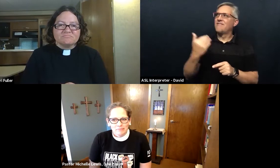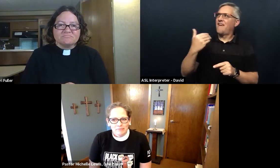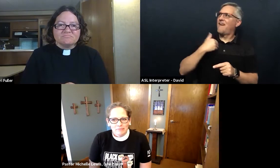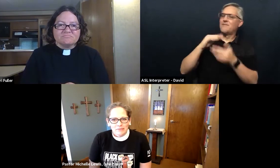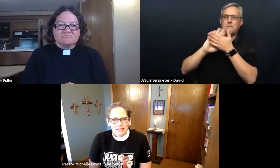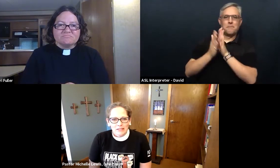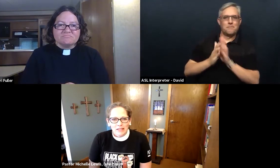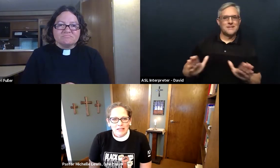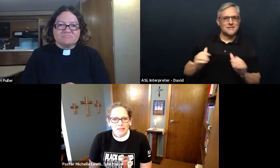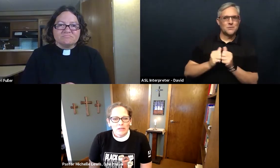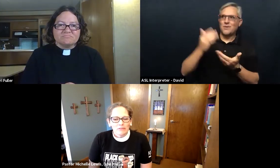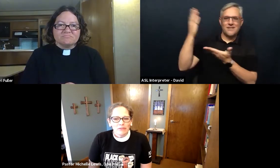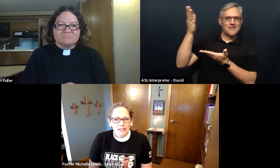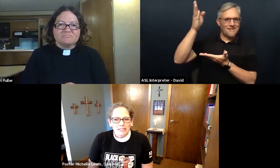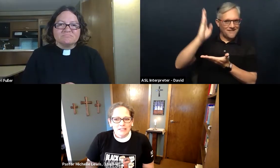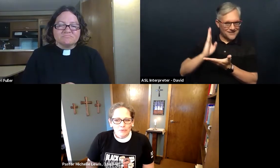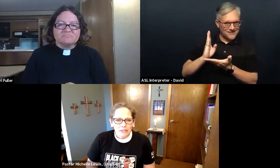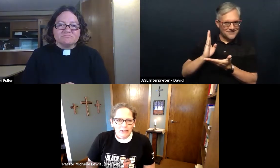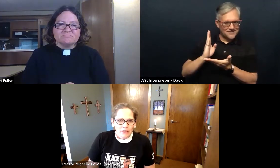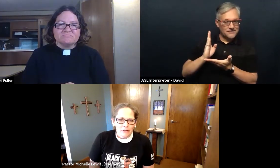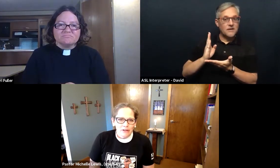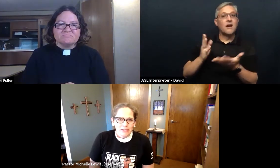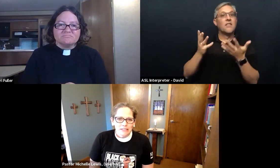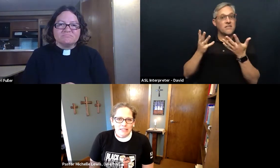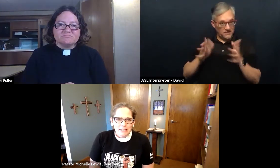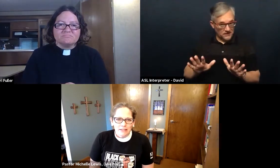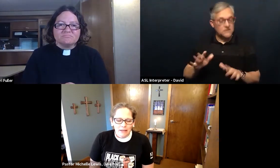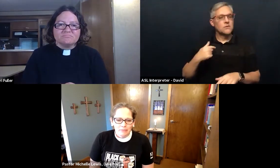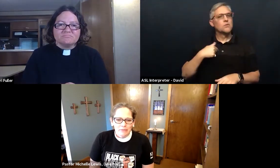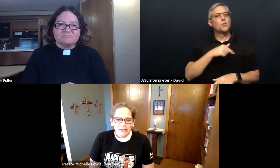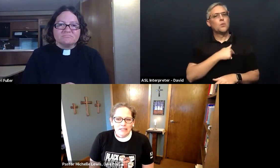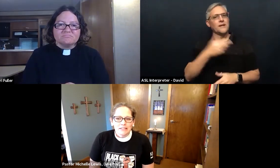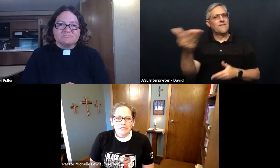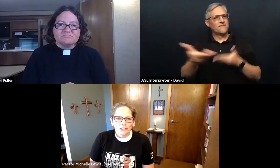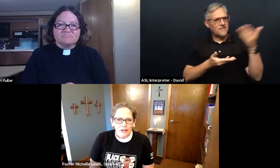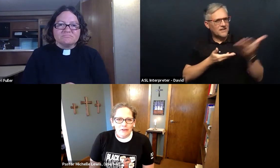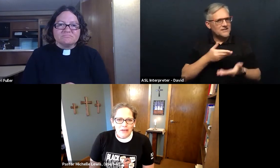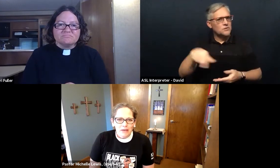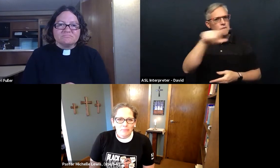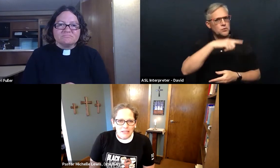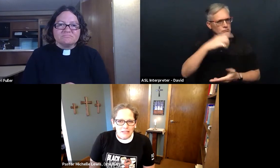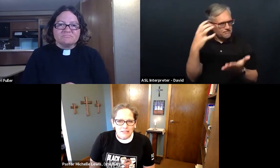and then we invite one another to take time to share that peace